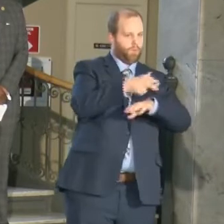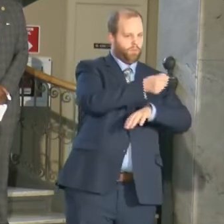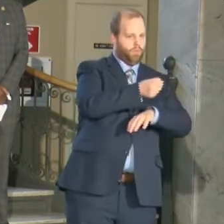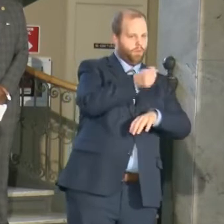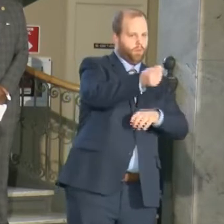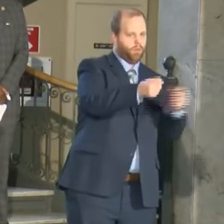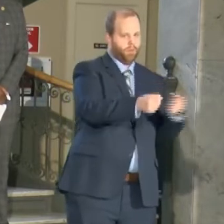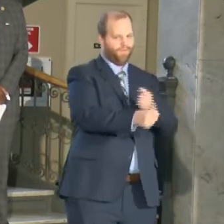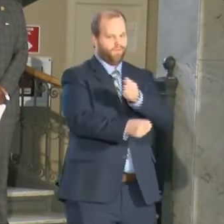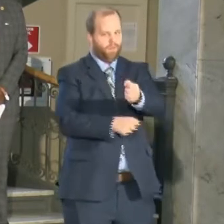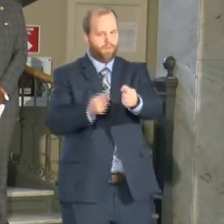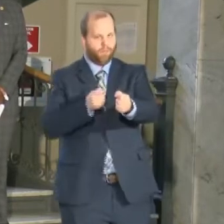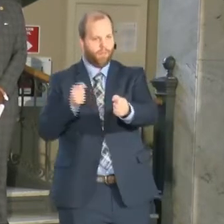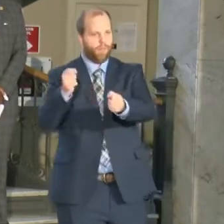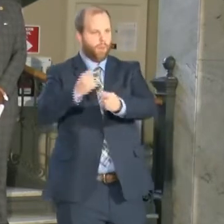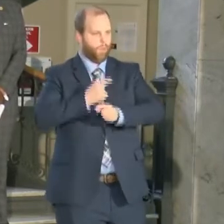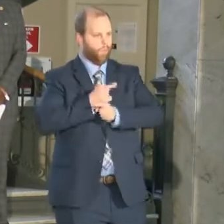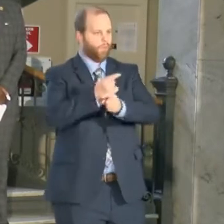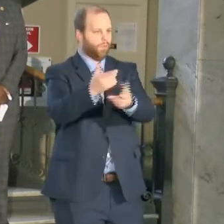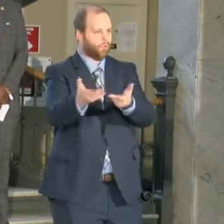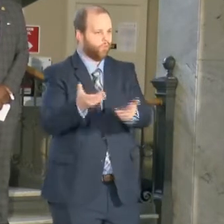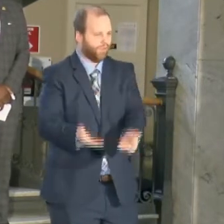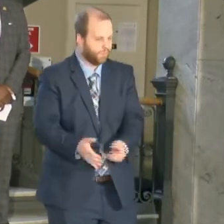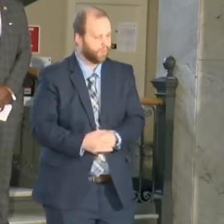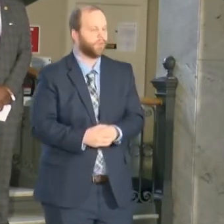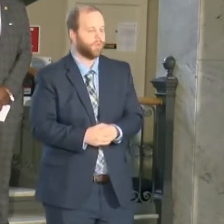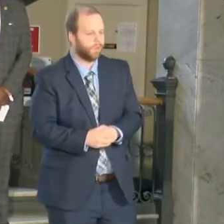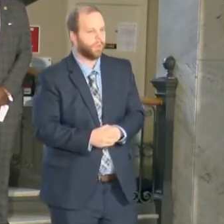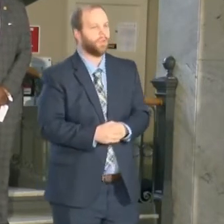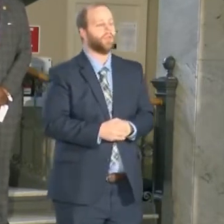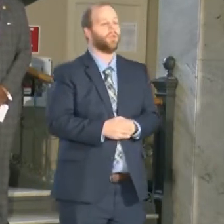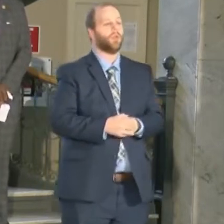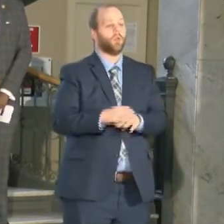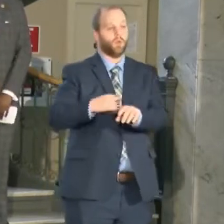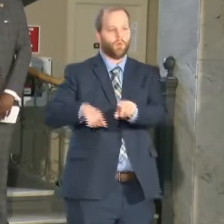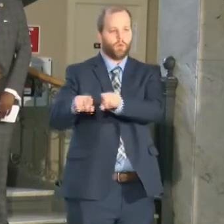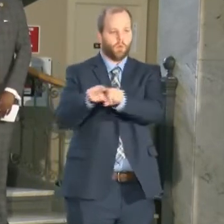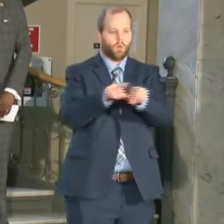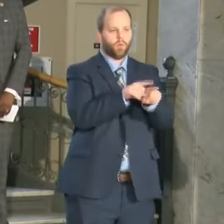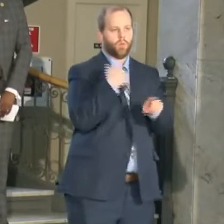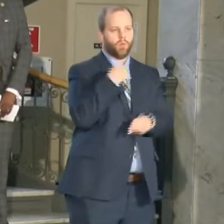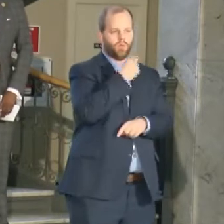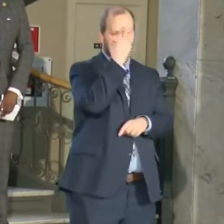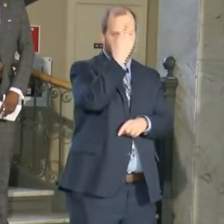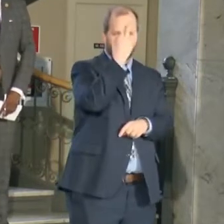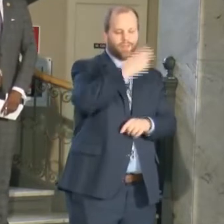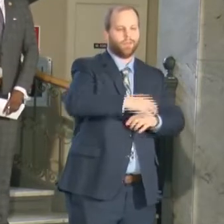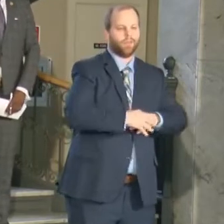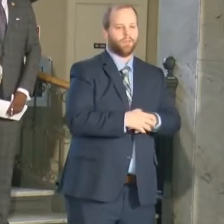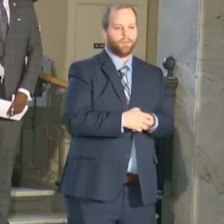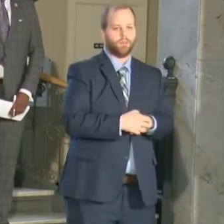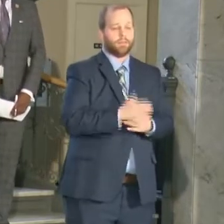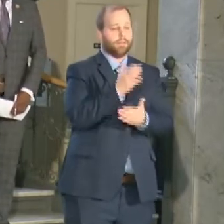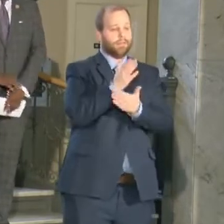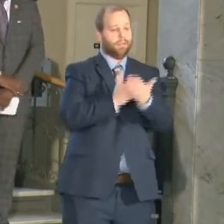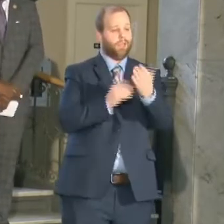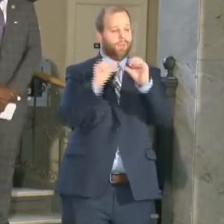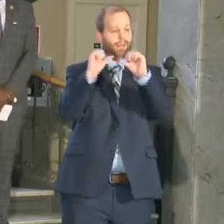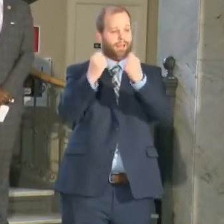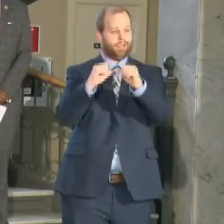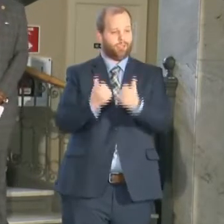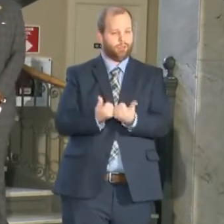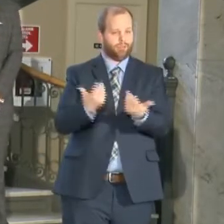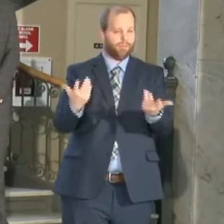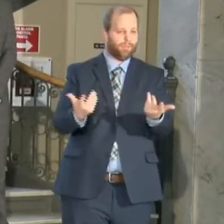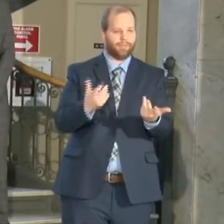to those much needed services now also we realize that there are agencies who did not not make the the grade